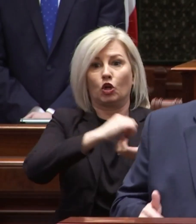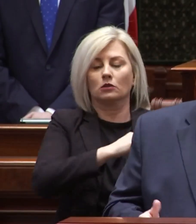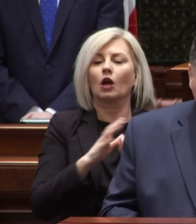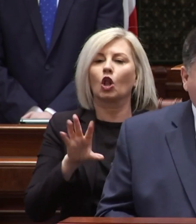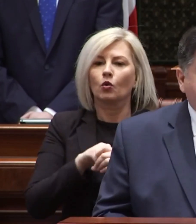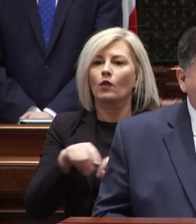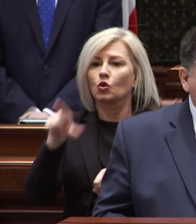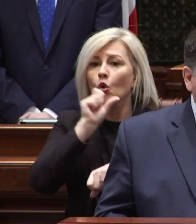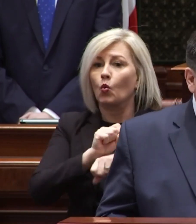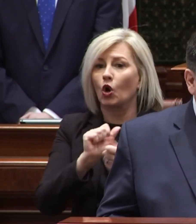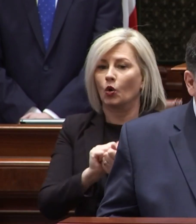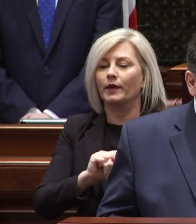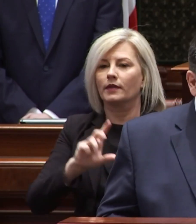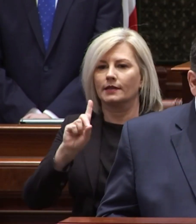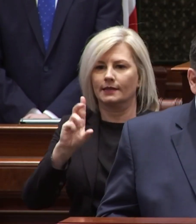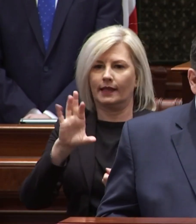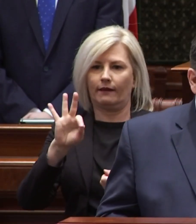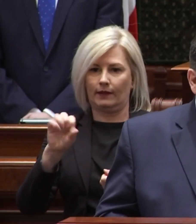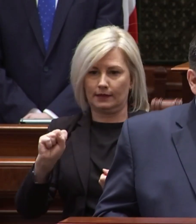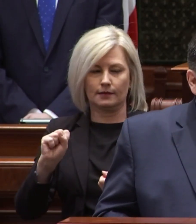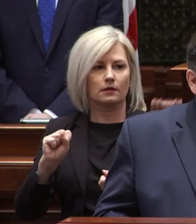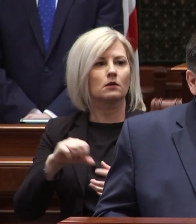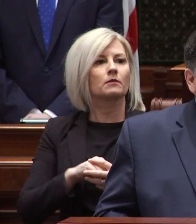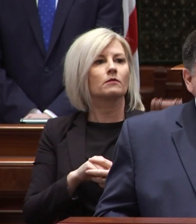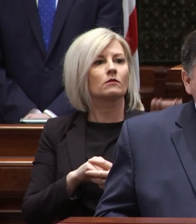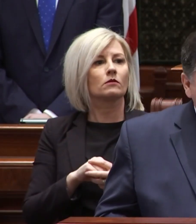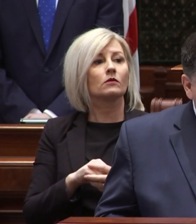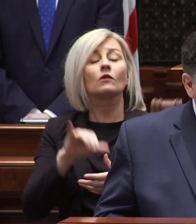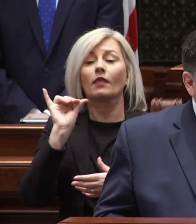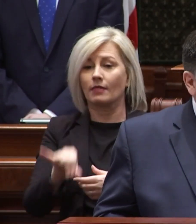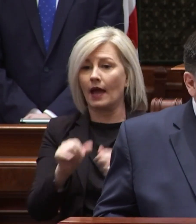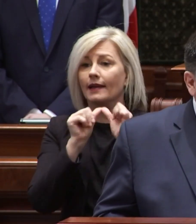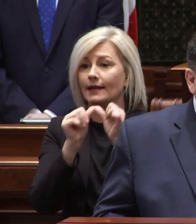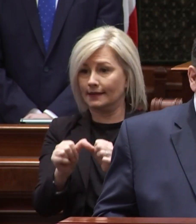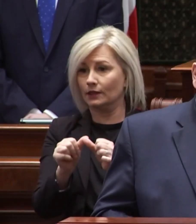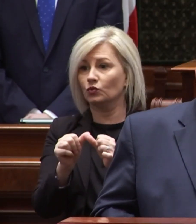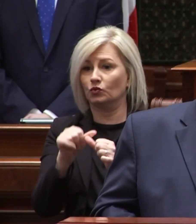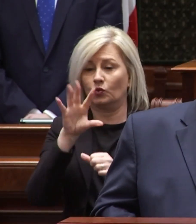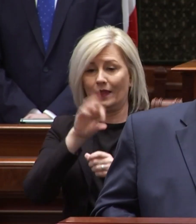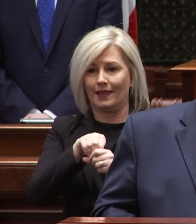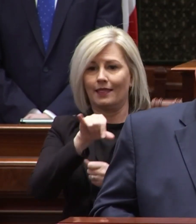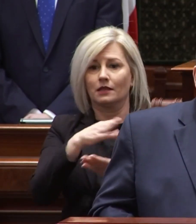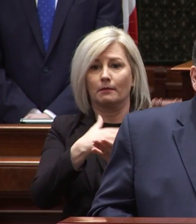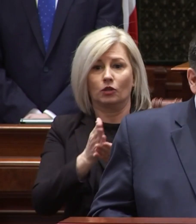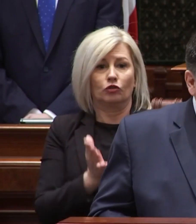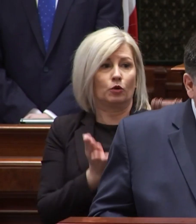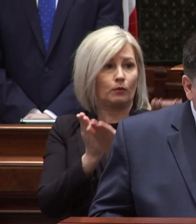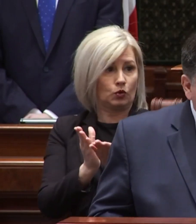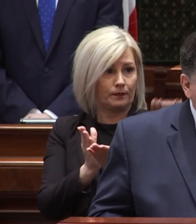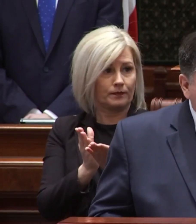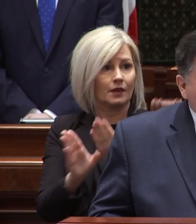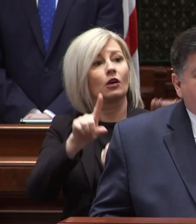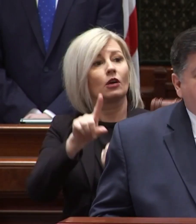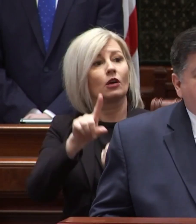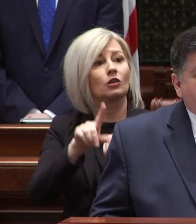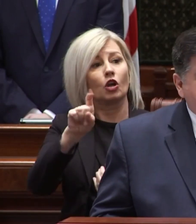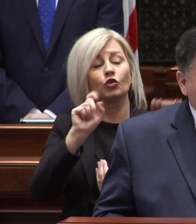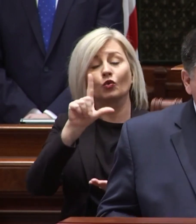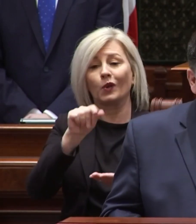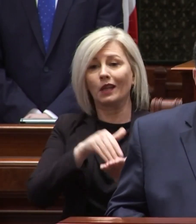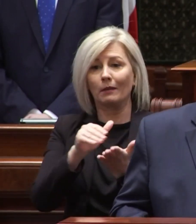who work with the department of children family services that continues in this budget proposal and an additional